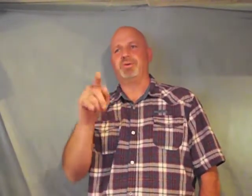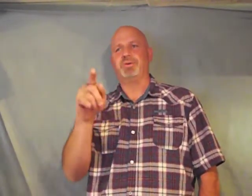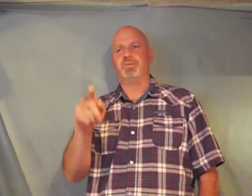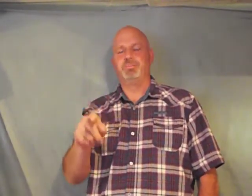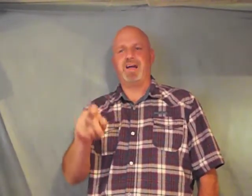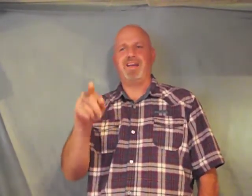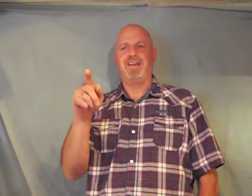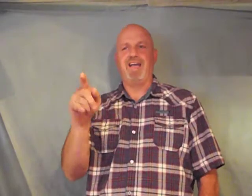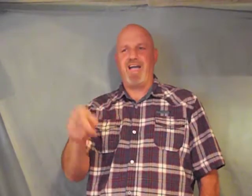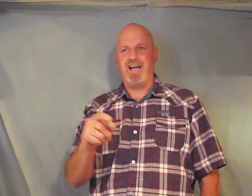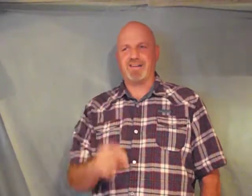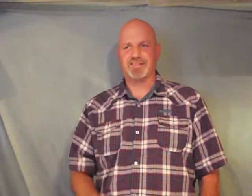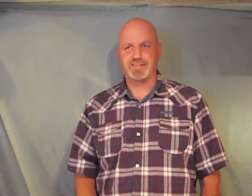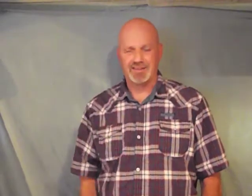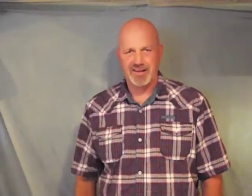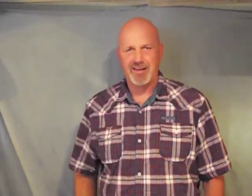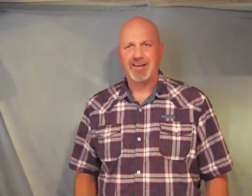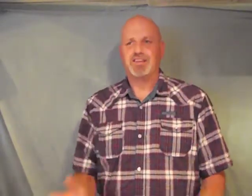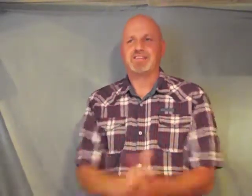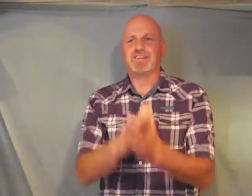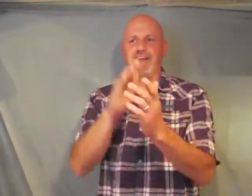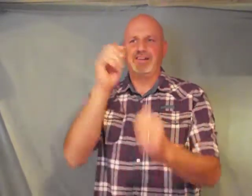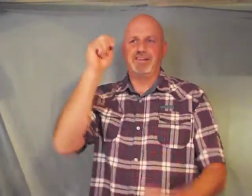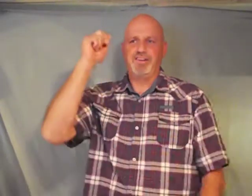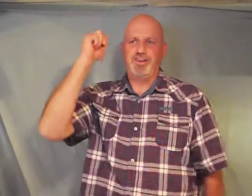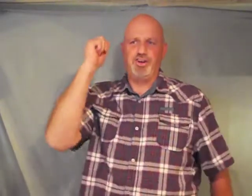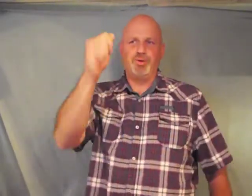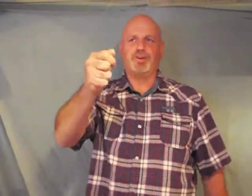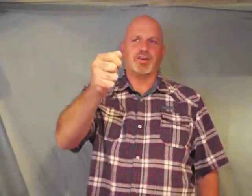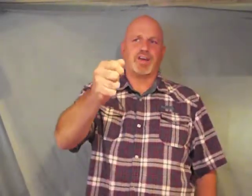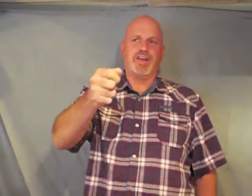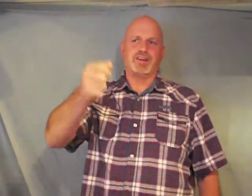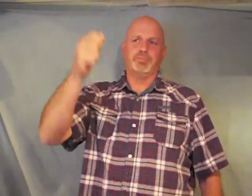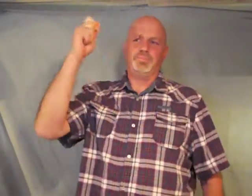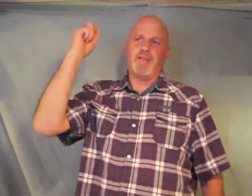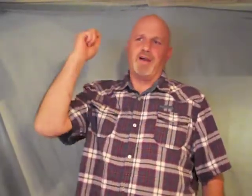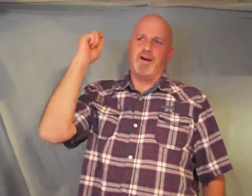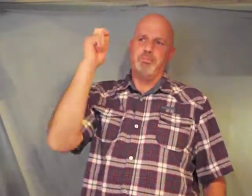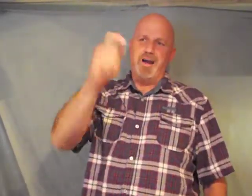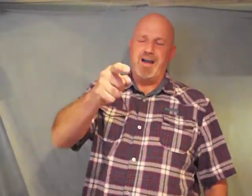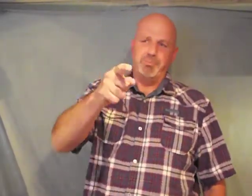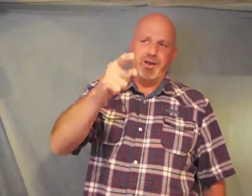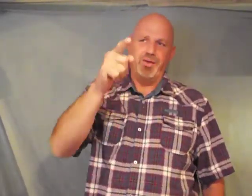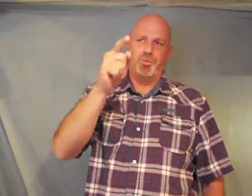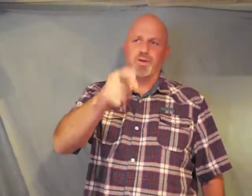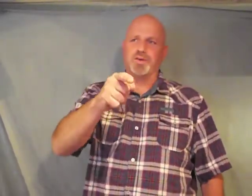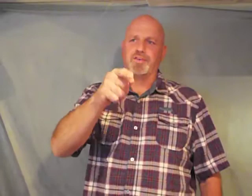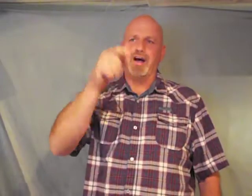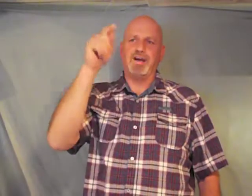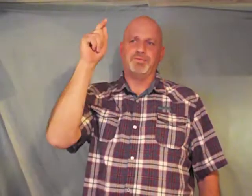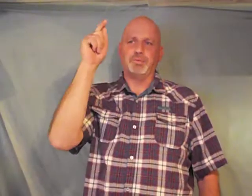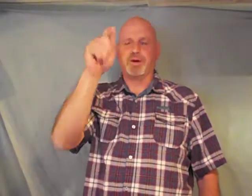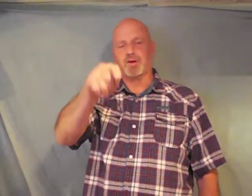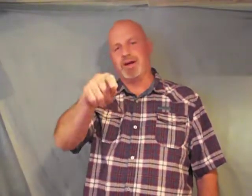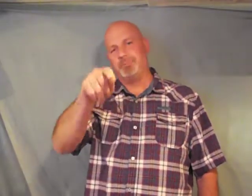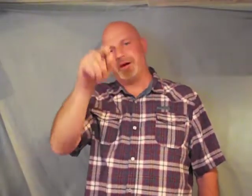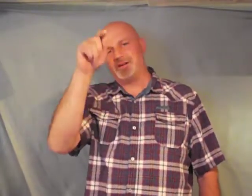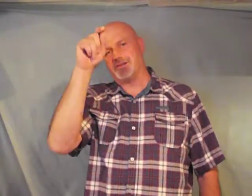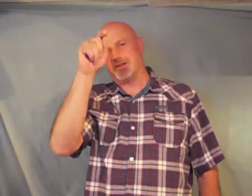mighty acts satan you and your kingdom are bound by the word of God from our grandparents and our